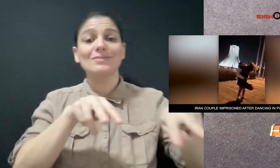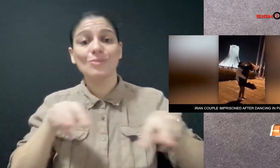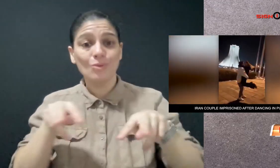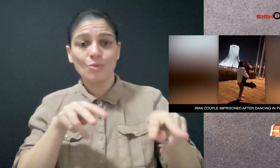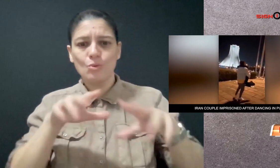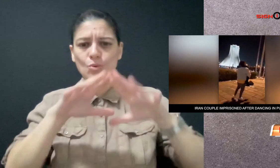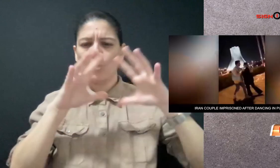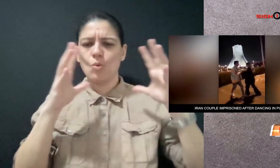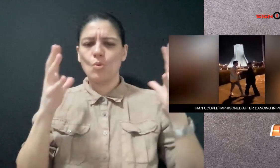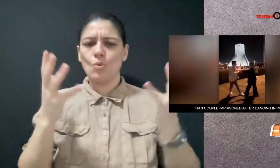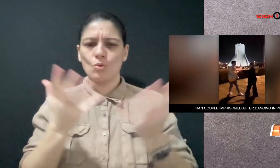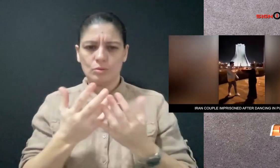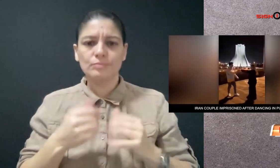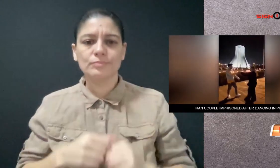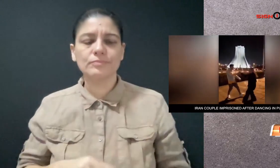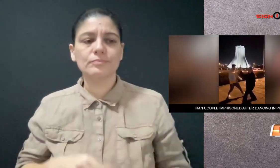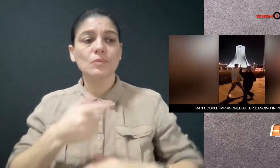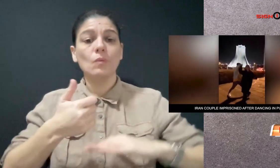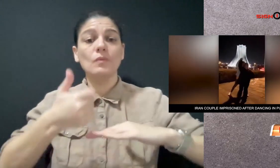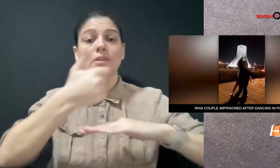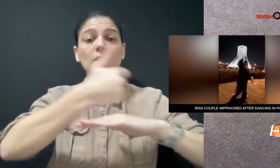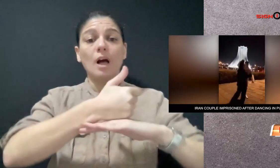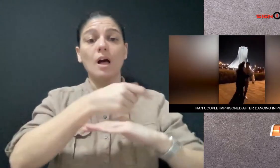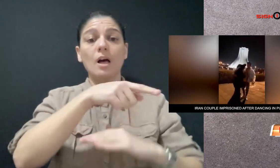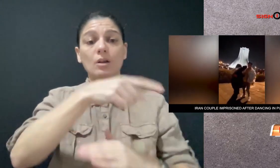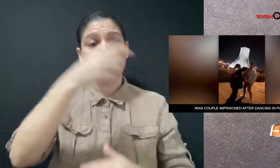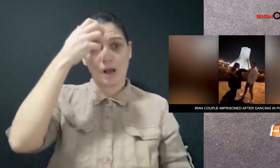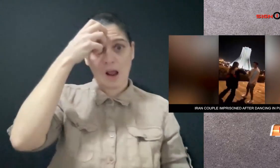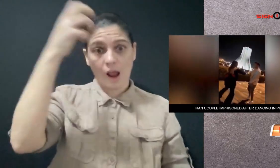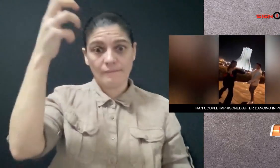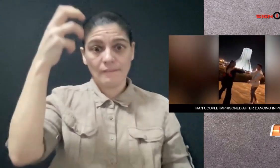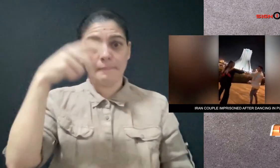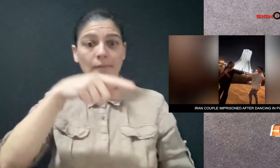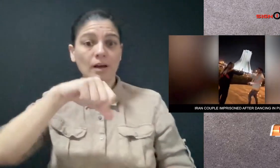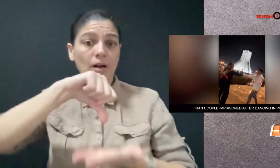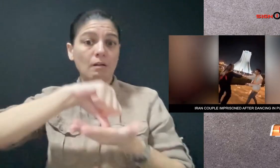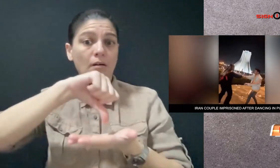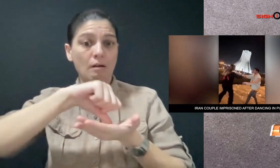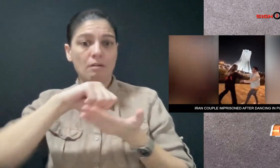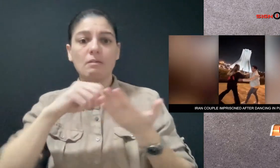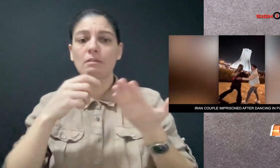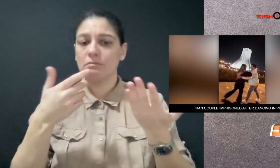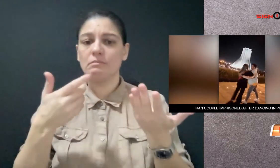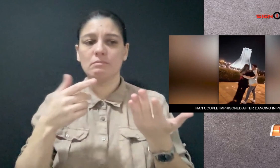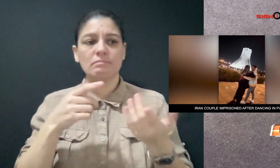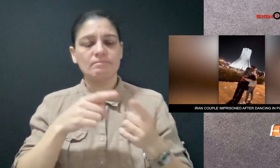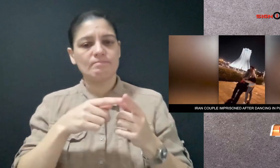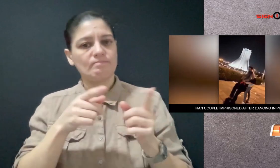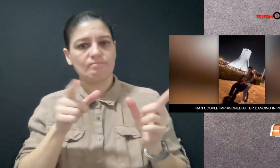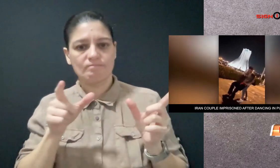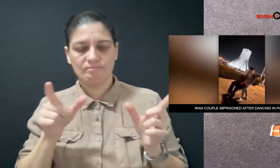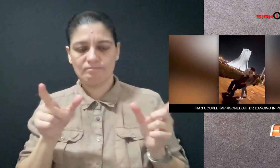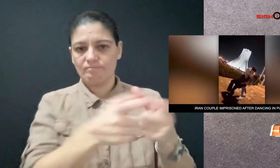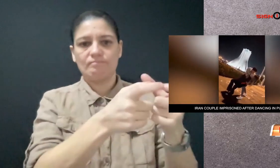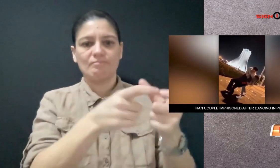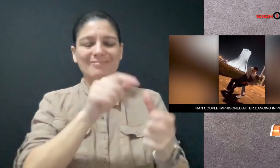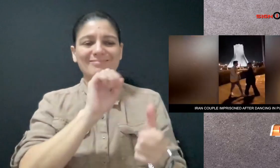After the video was shared all over the world, Iran's government officials raided the couple's home